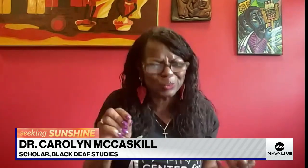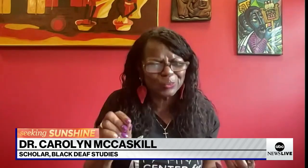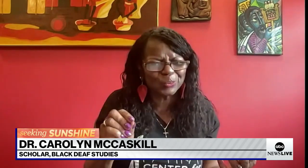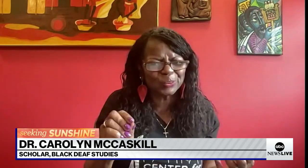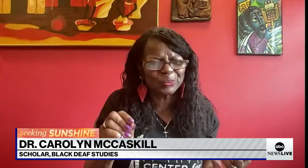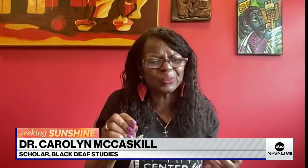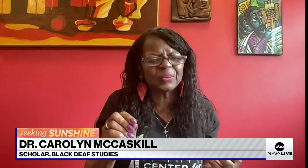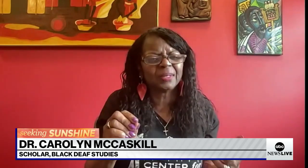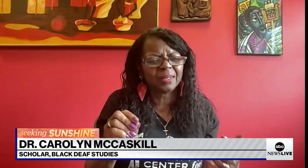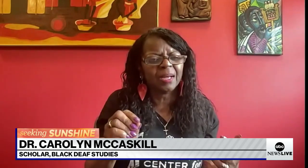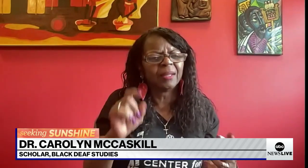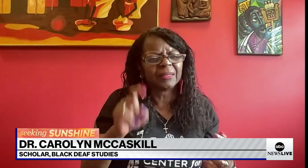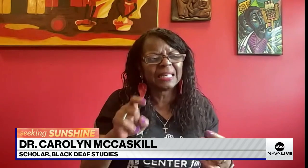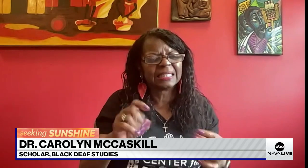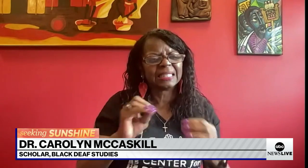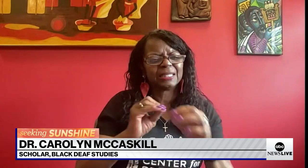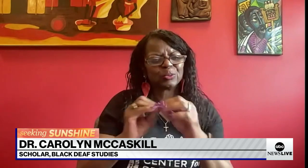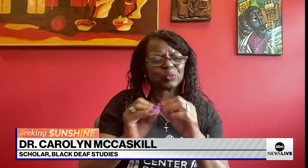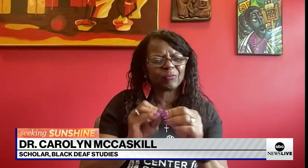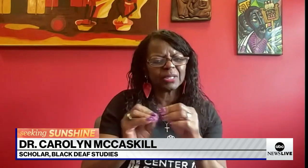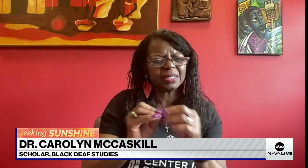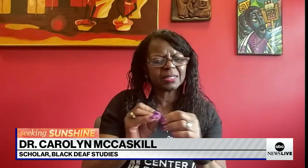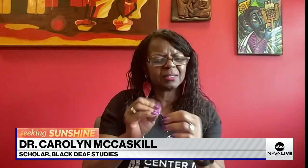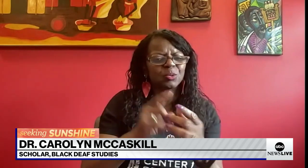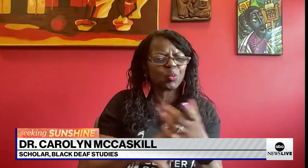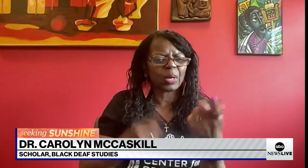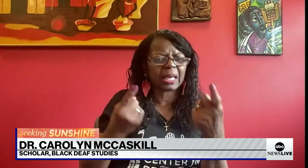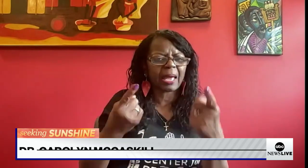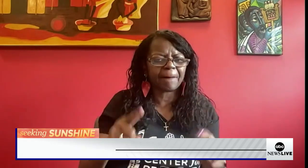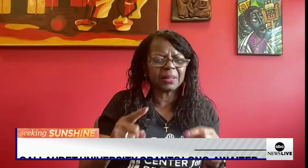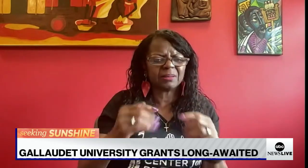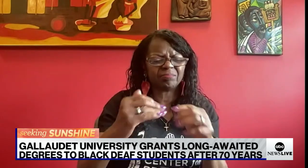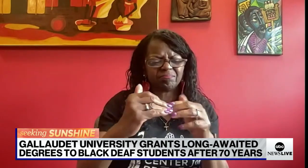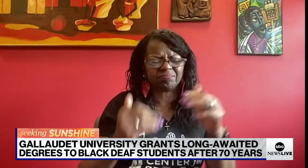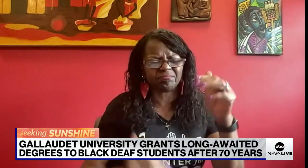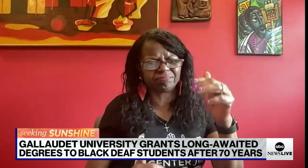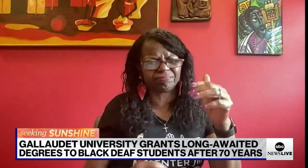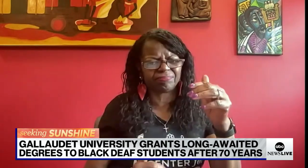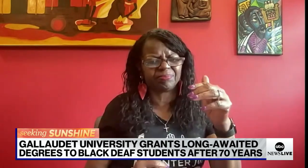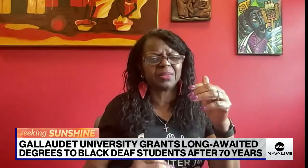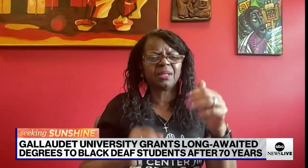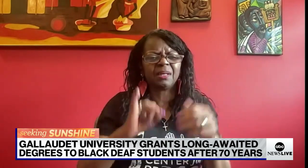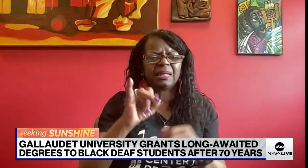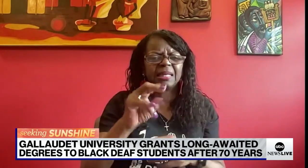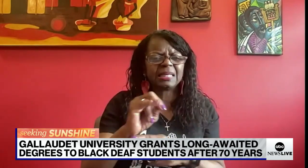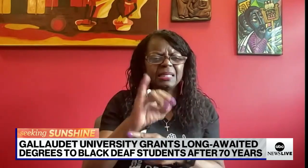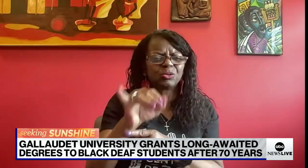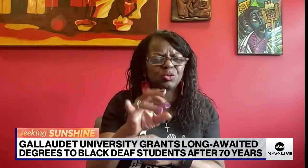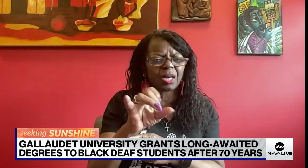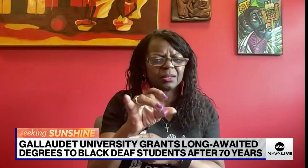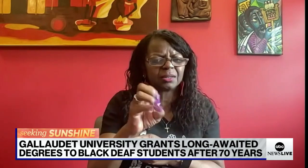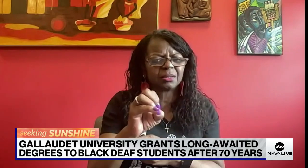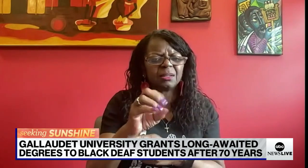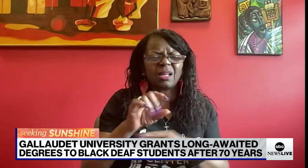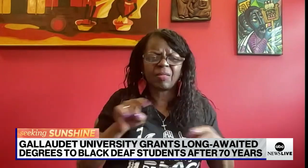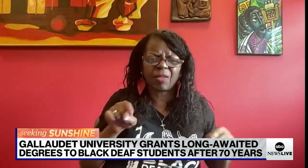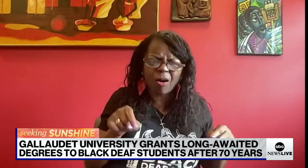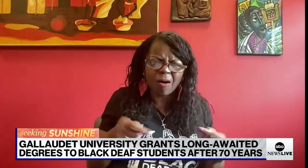because we all know that wrong things have happened and they need to be addressed. And the historical injustices